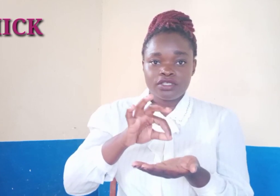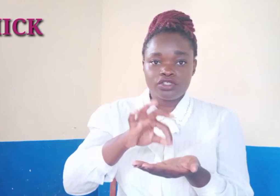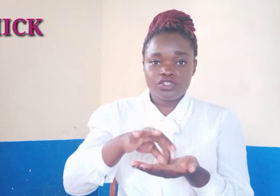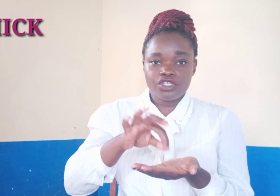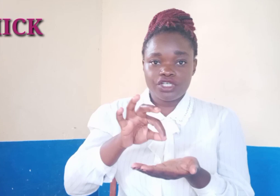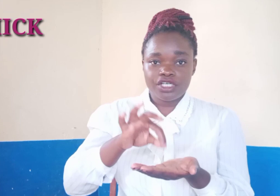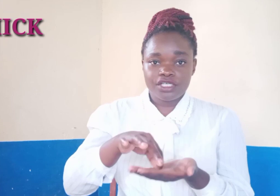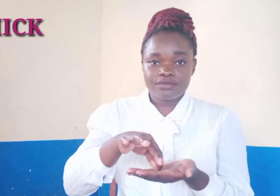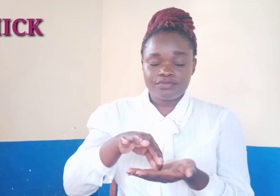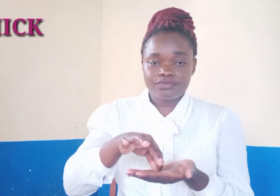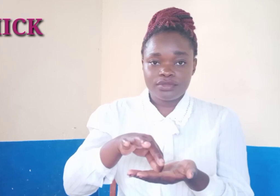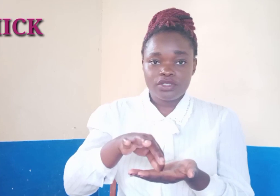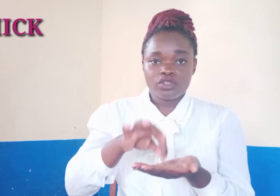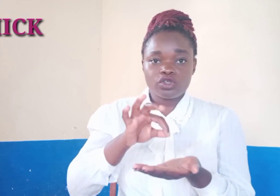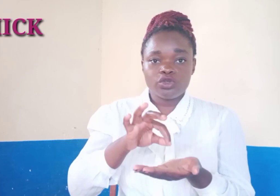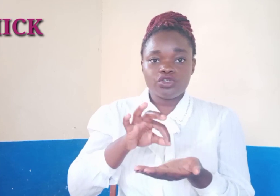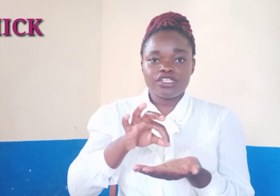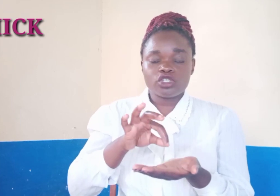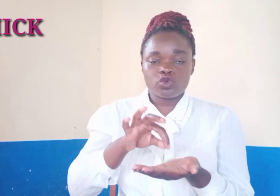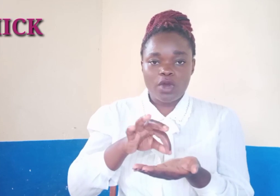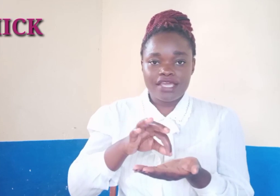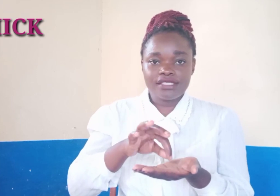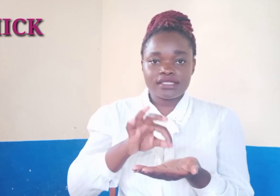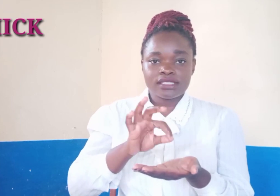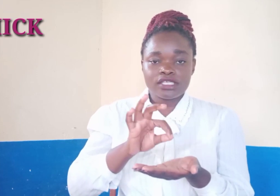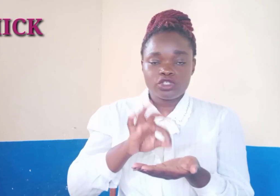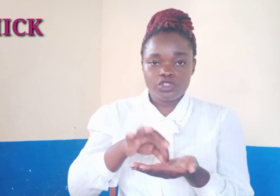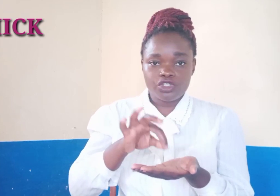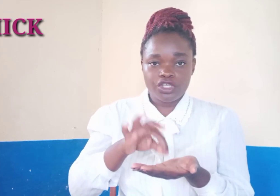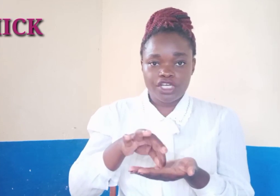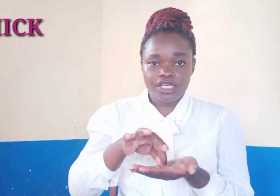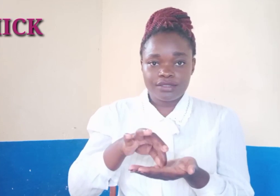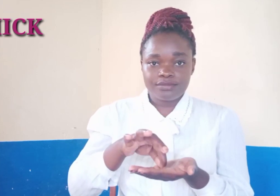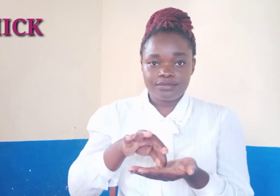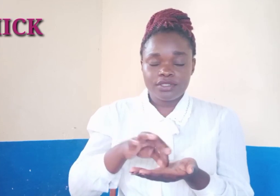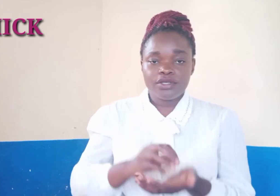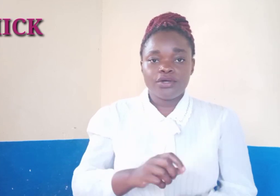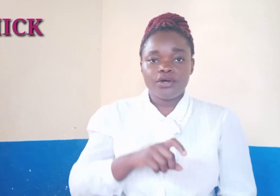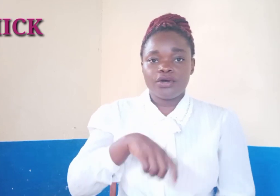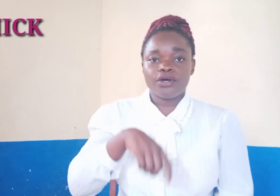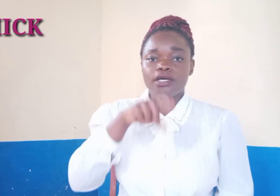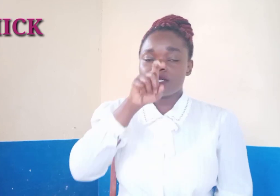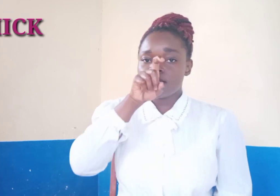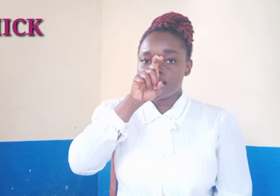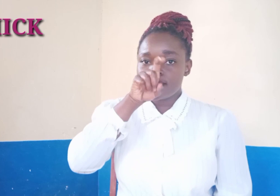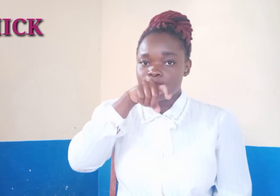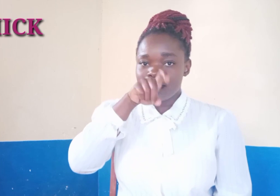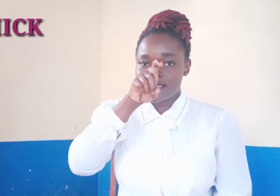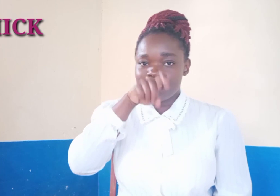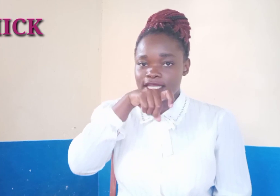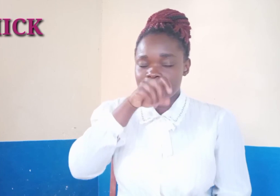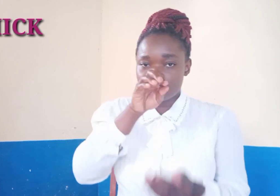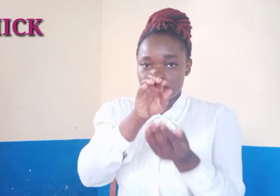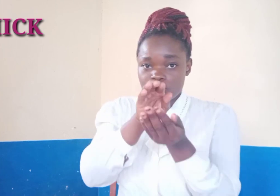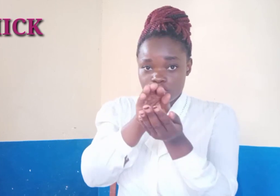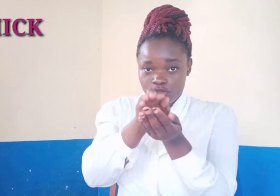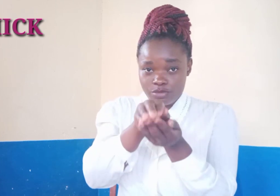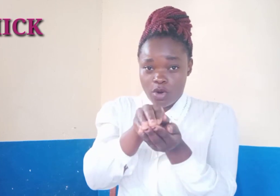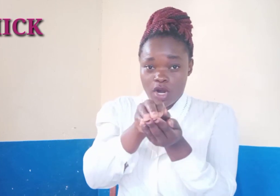cheek so you do it twice cheek or hand small